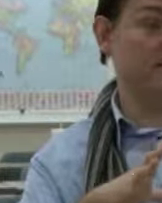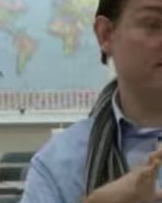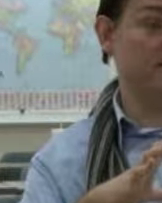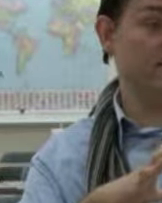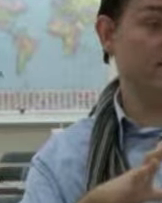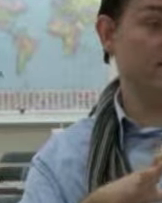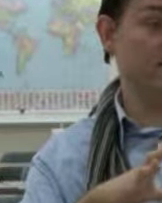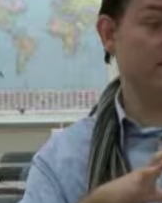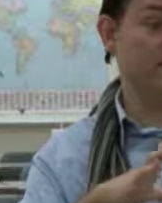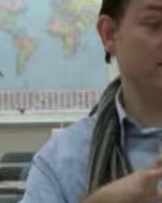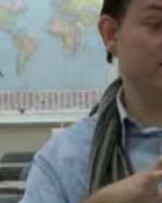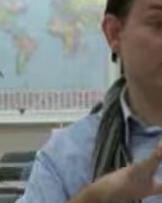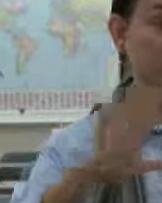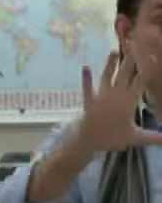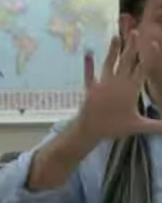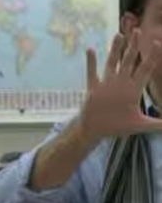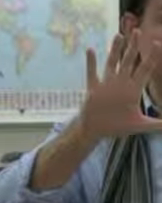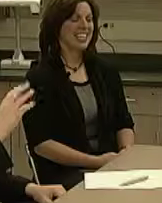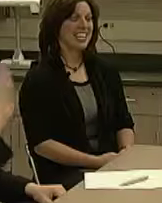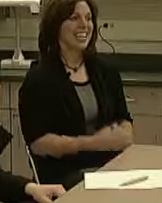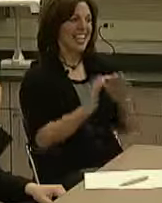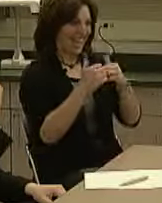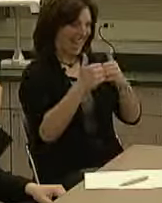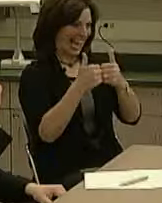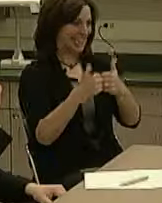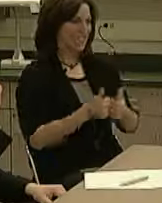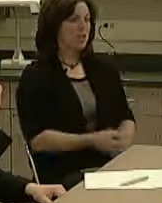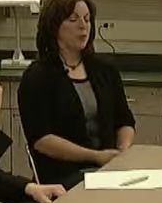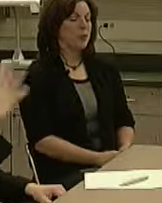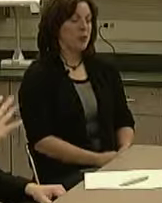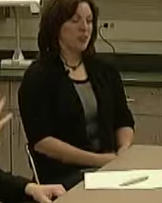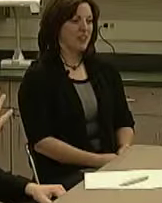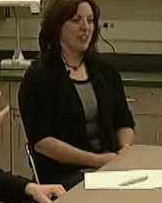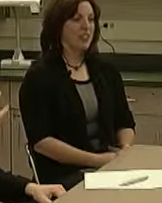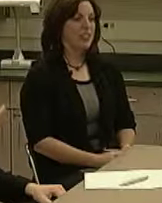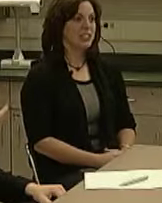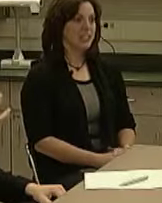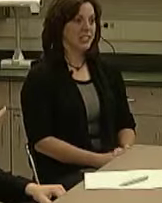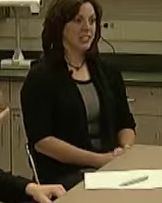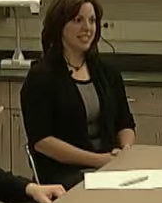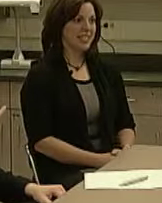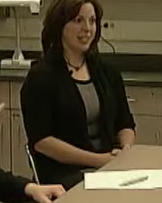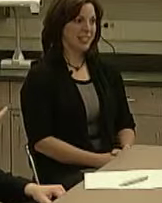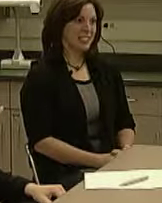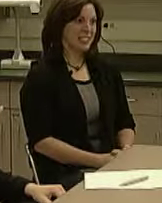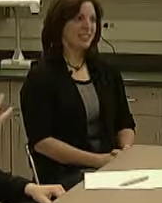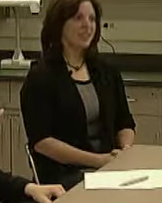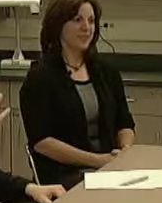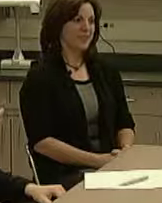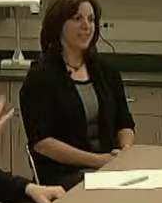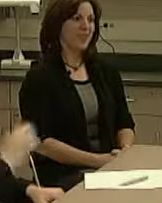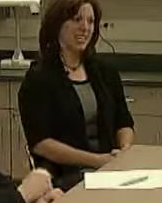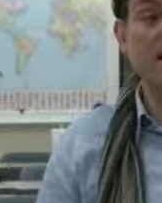I'm fine. How did you do that? You put your thumb in the middle of your chest and bounce it. That's fine.